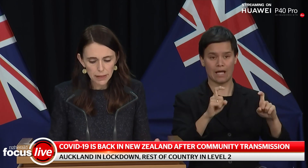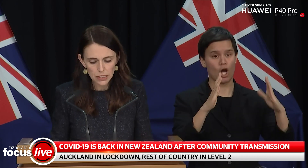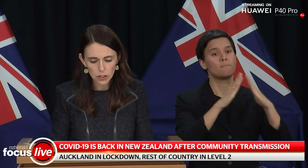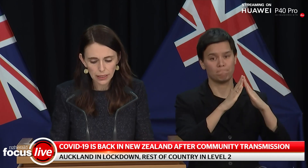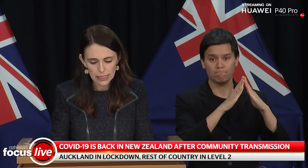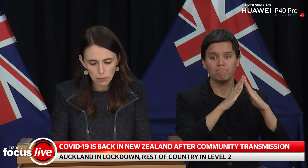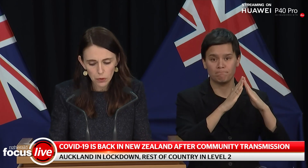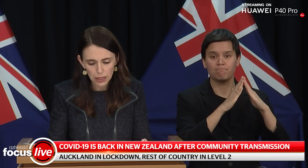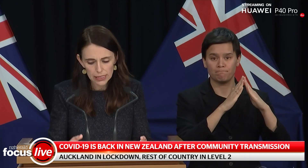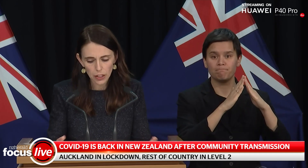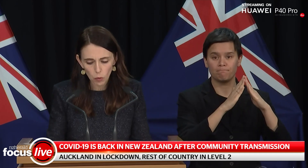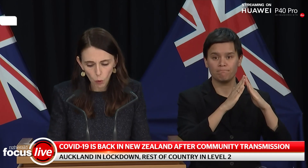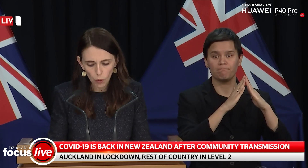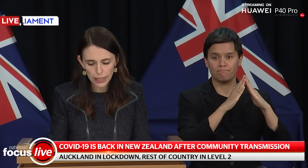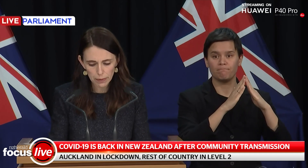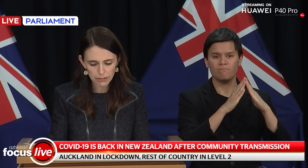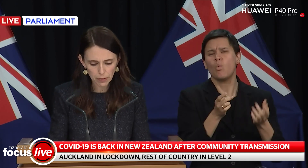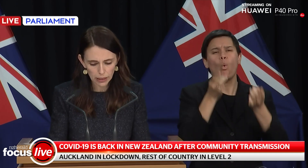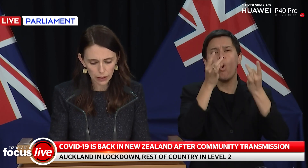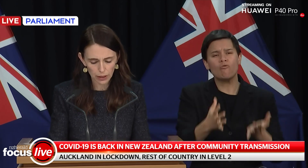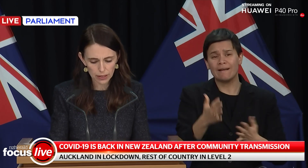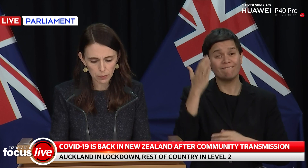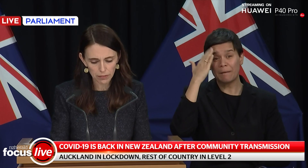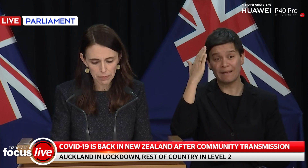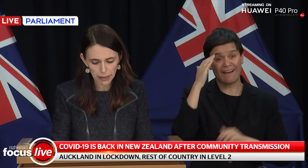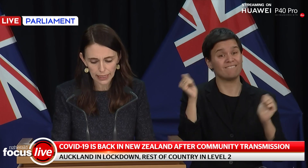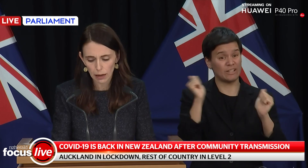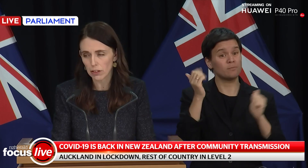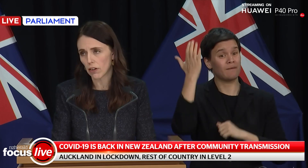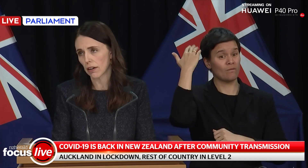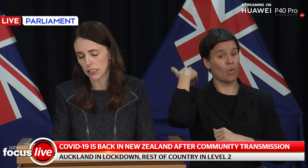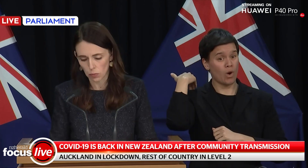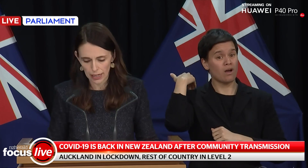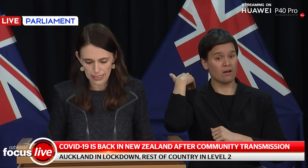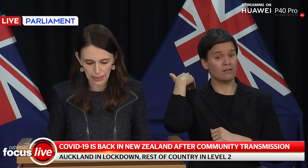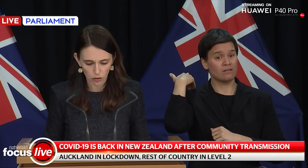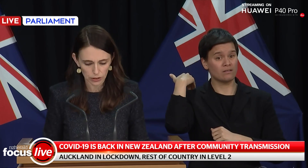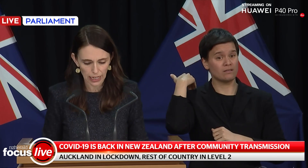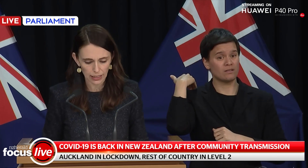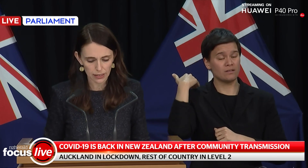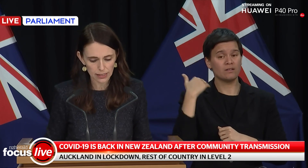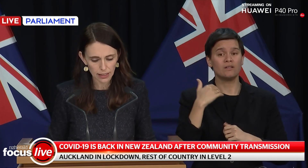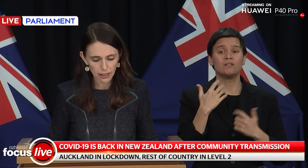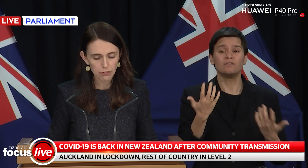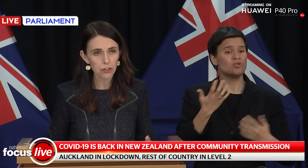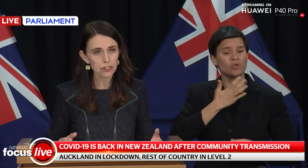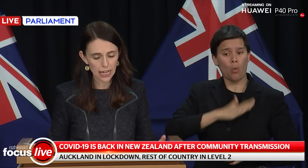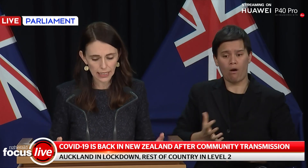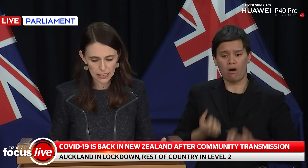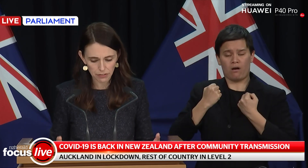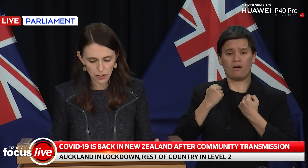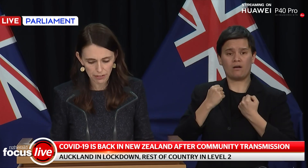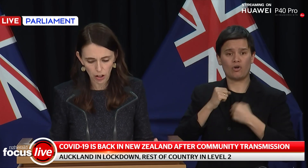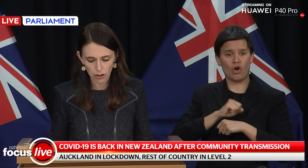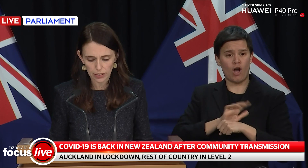This means doing the simple things that you will already be familiar with to prevent picking up the virus or passing it on to others. First,